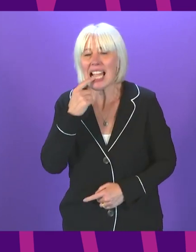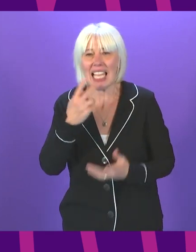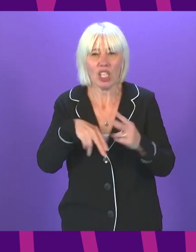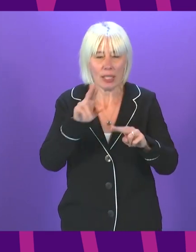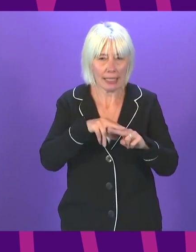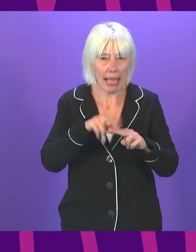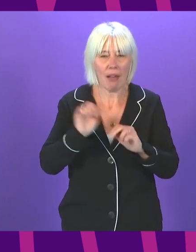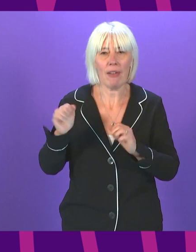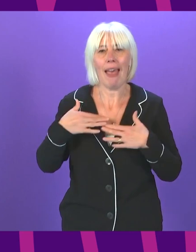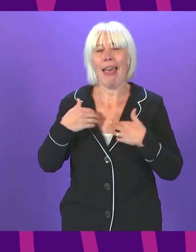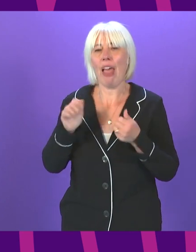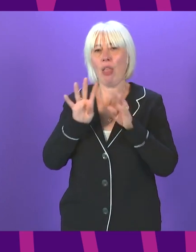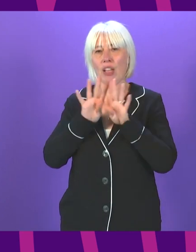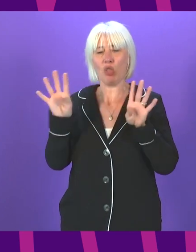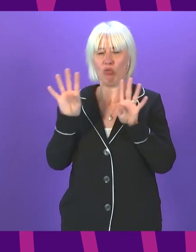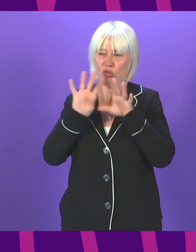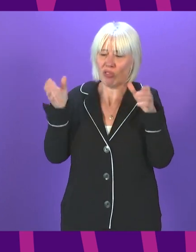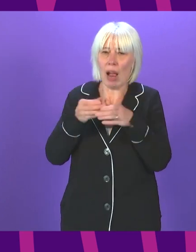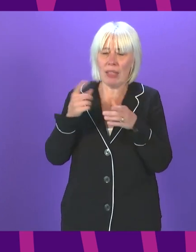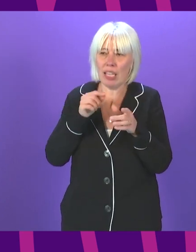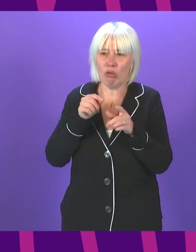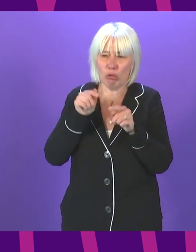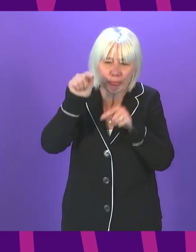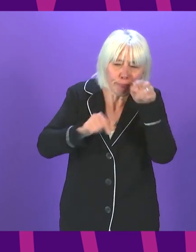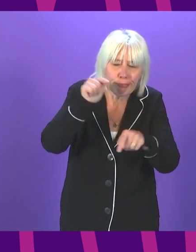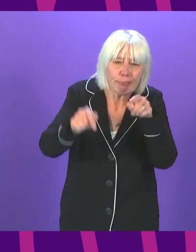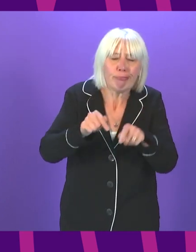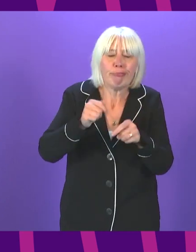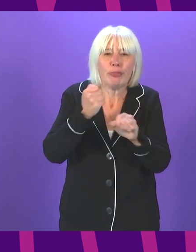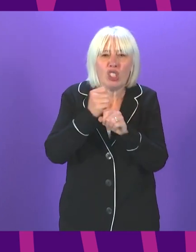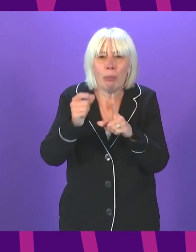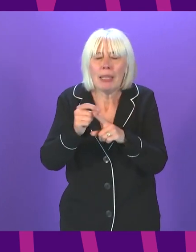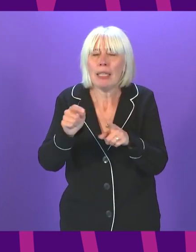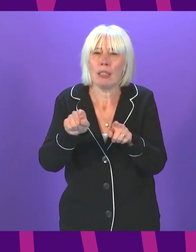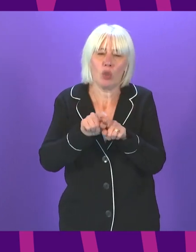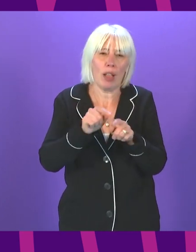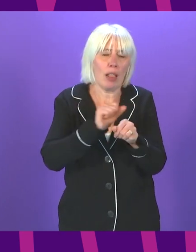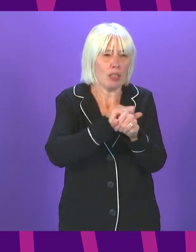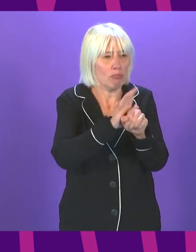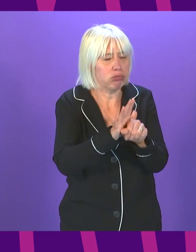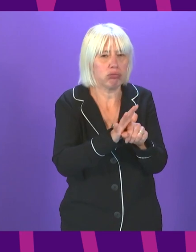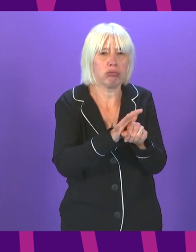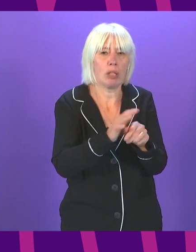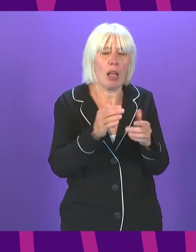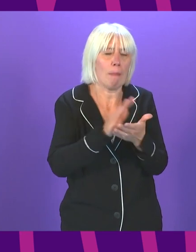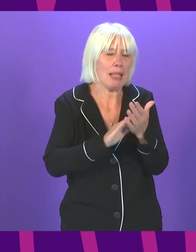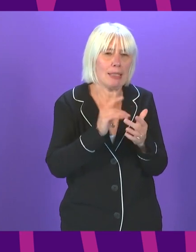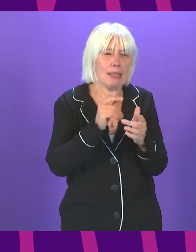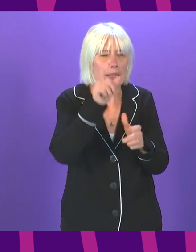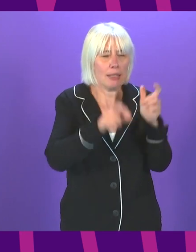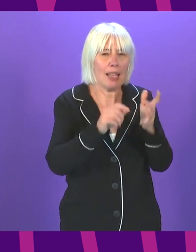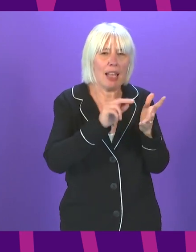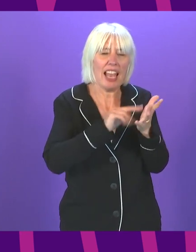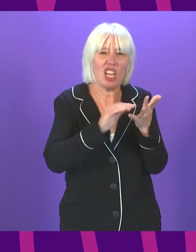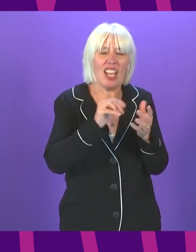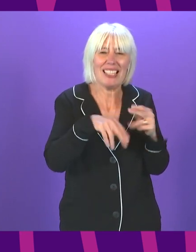Secretary for Health attacking GPs causing my colleagues a lot of distress. Covid pushing my NHS colleagues to the brink through exhaustion. Is it